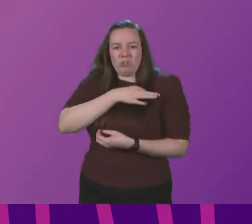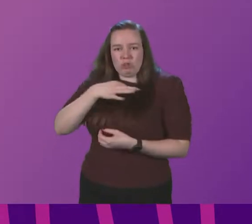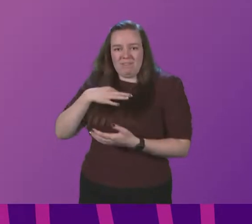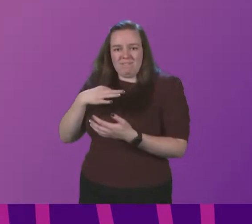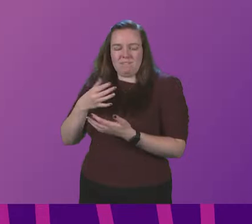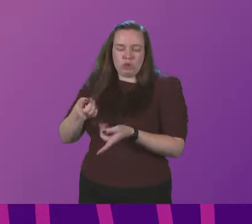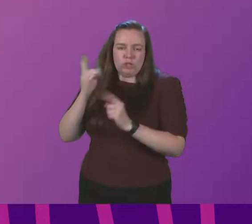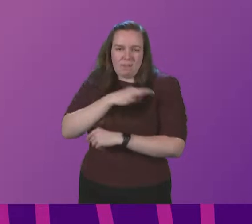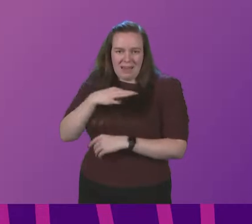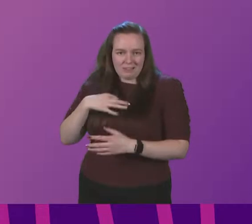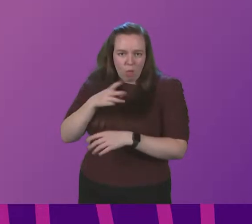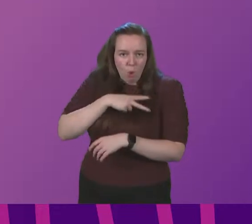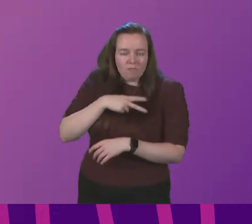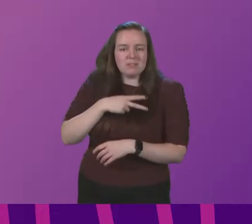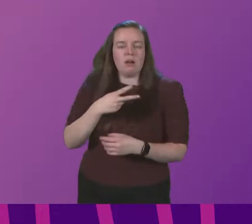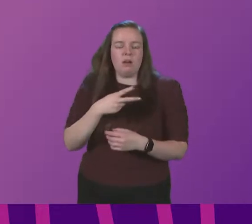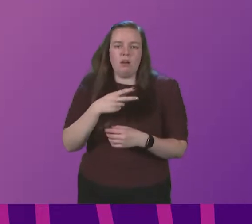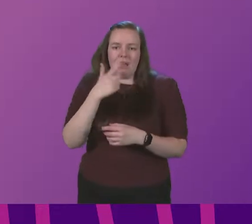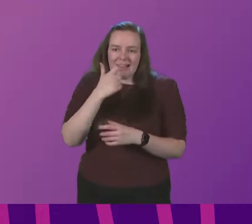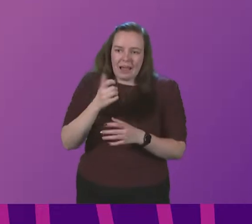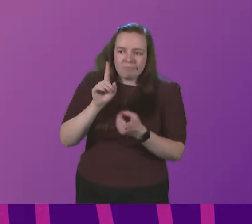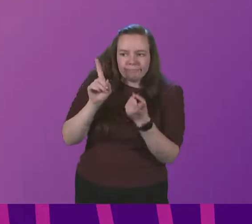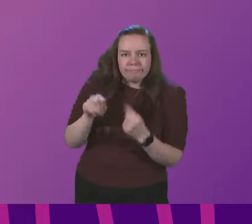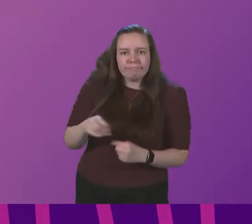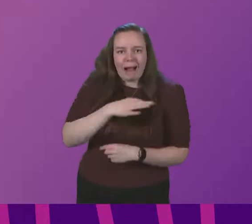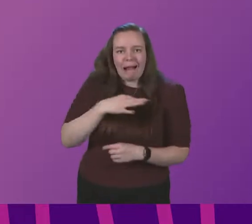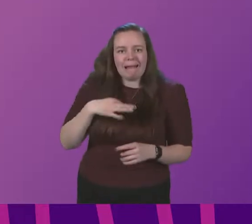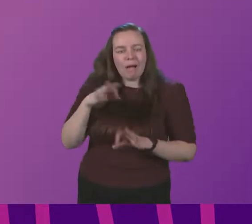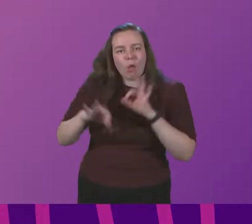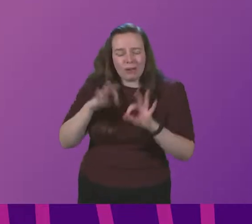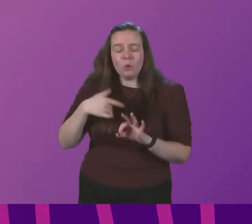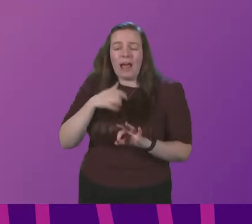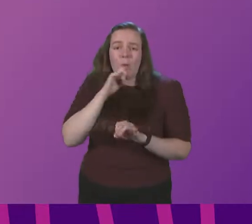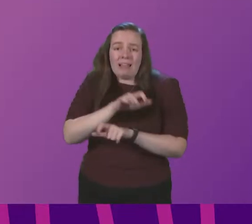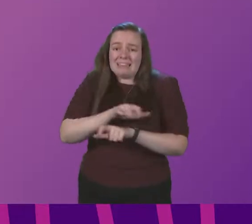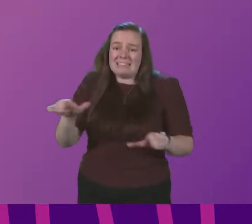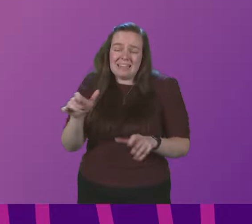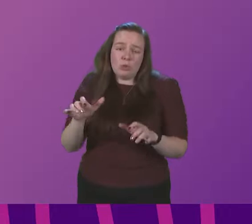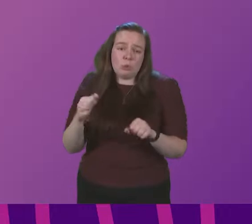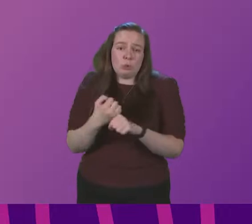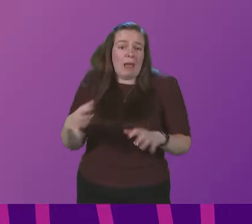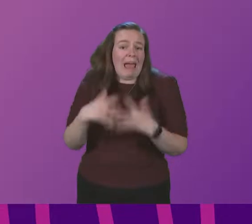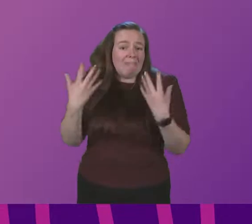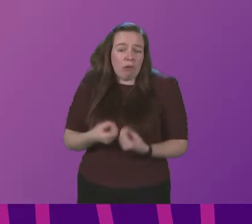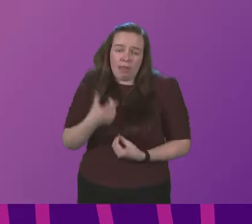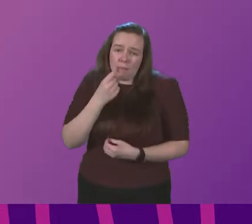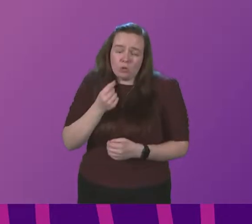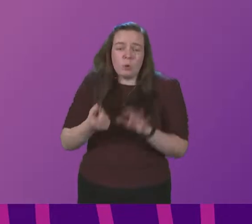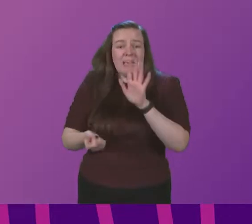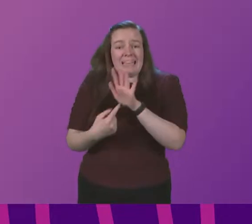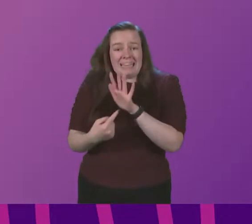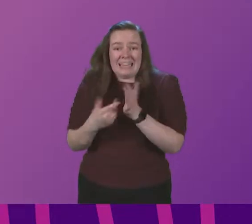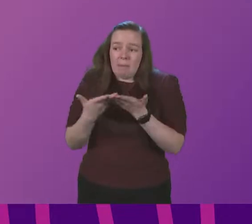National Clinical Director there to answer clinical questions. I will continue to do everything I can to get key public messages